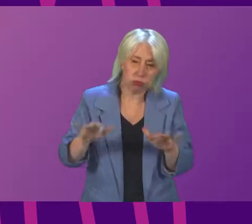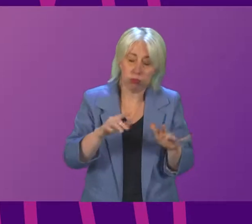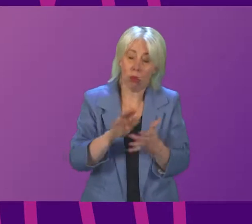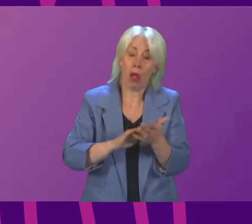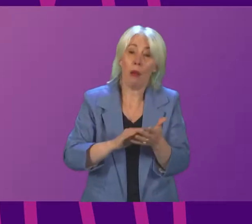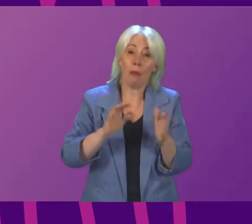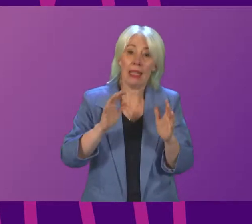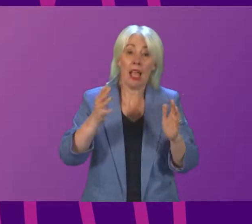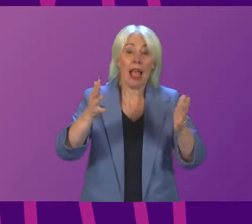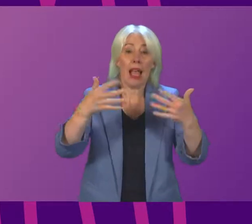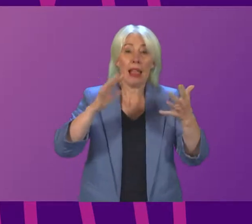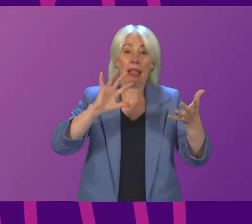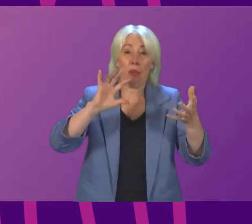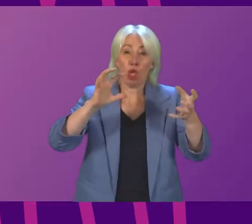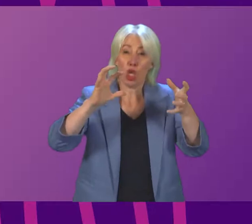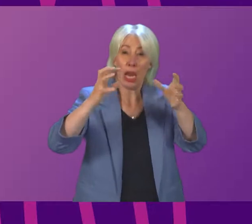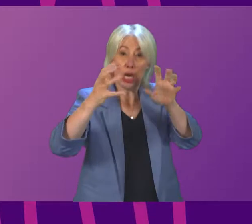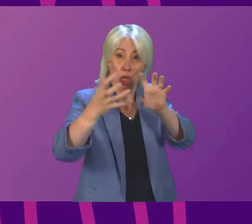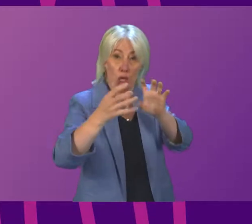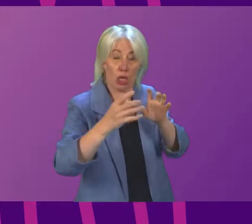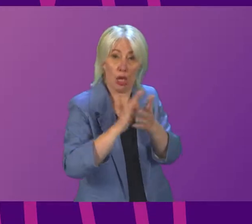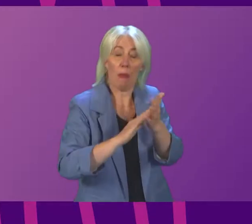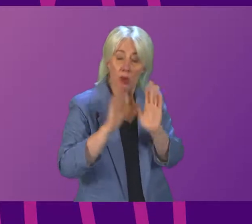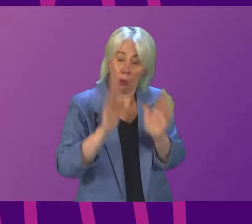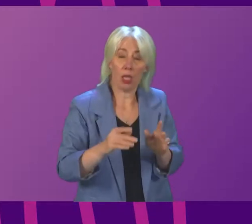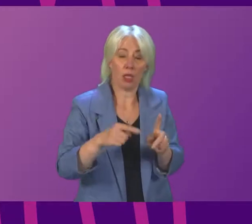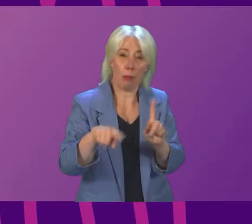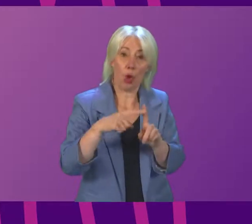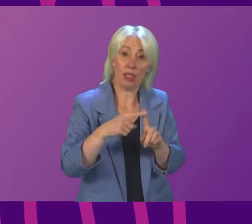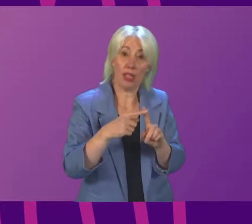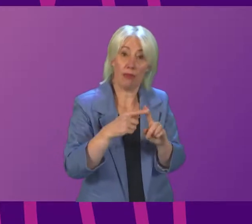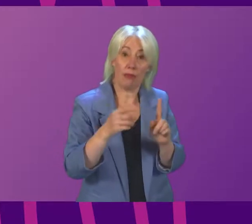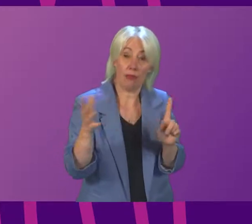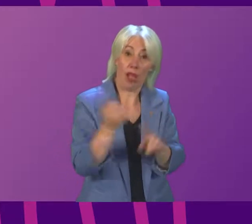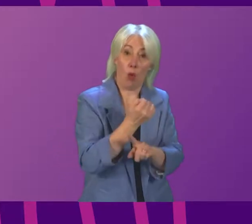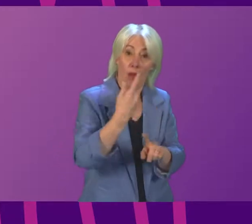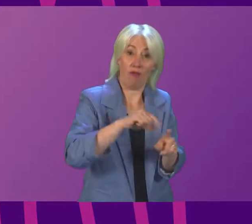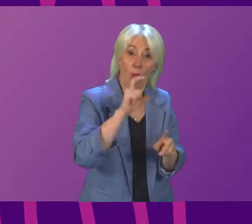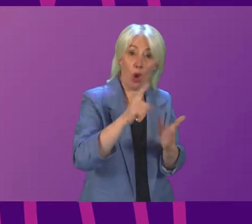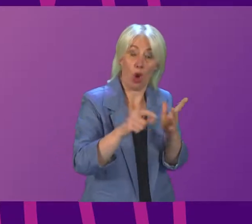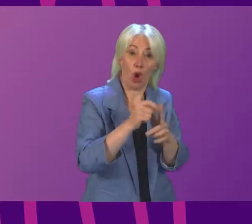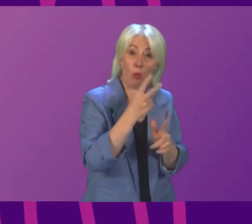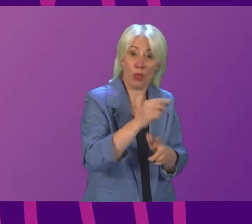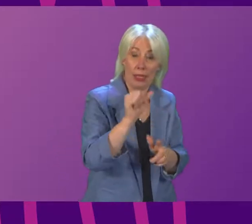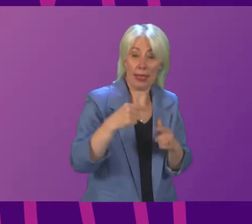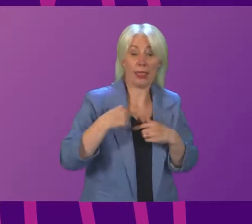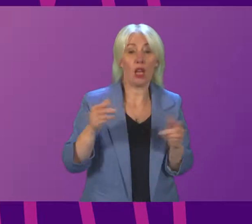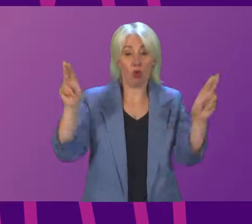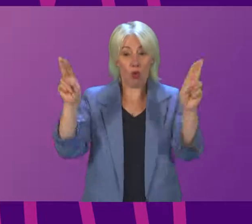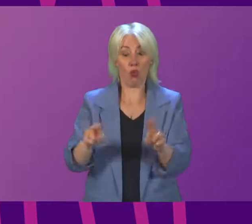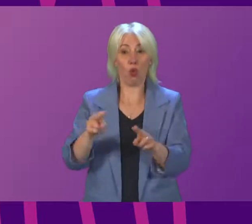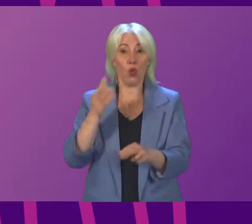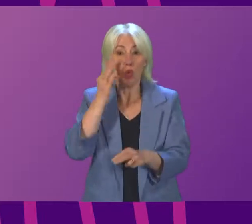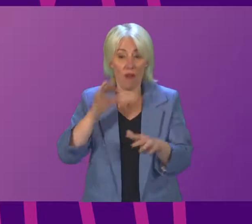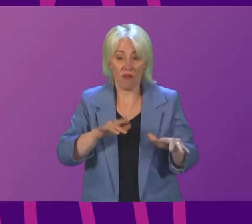change and the pressing need for a positive outcome from COP26. Reducing flood risk is a priority for this Government, and we will